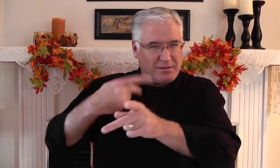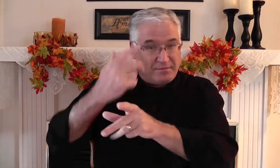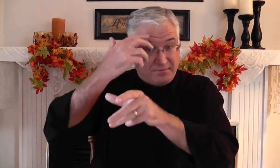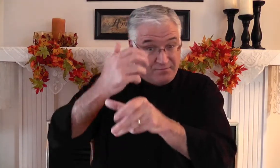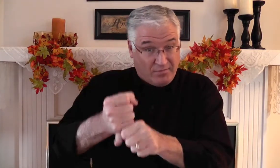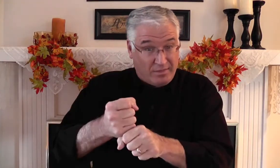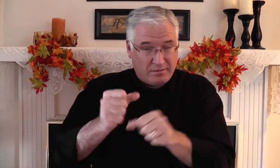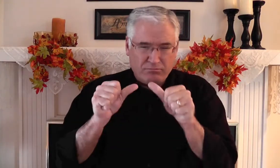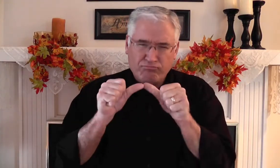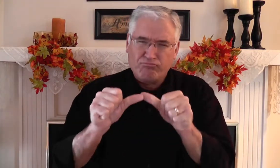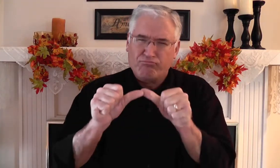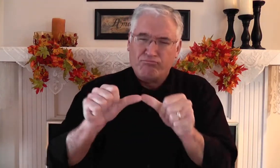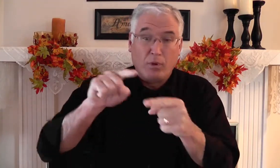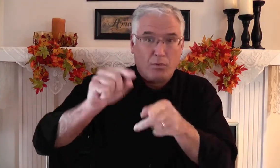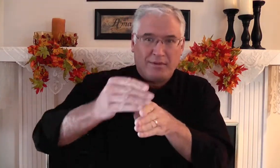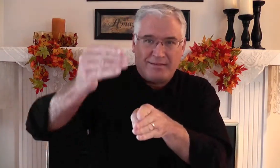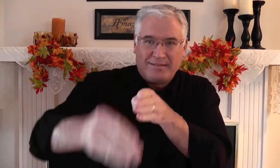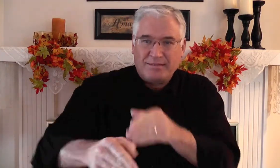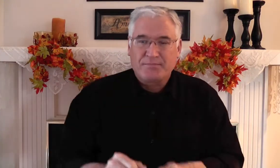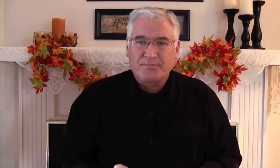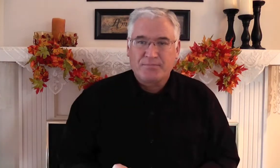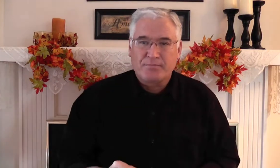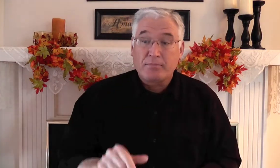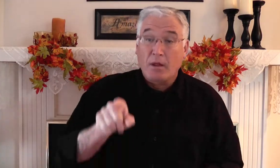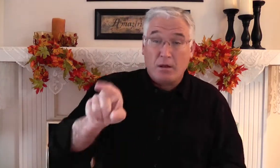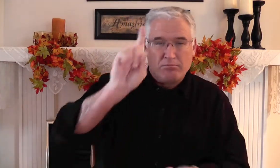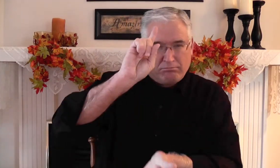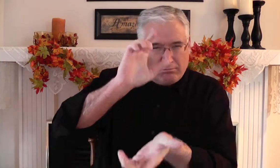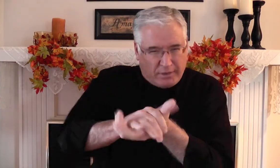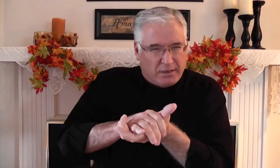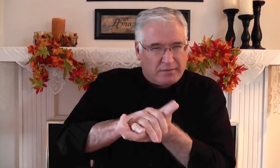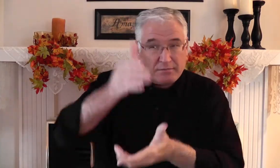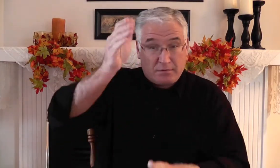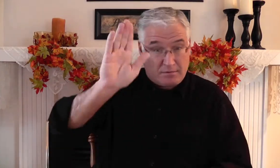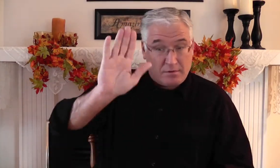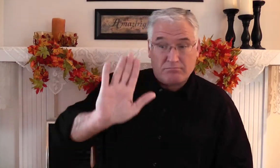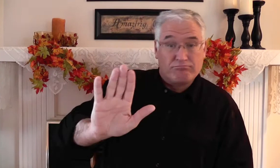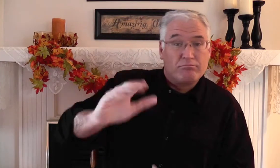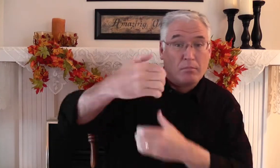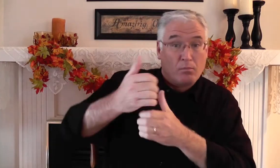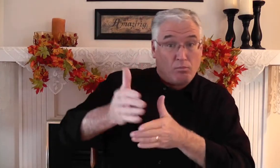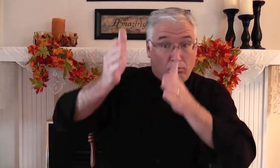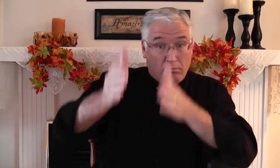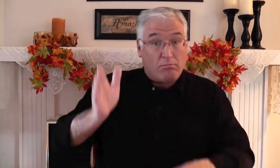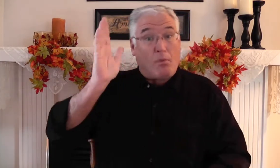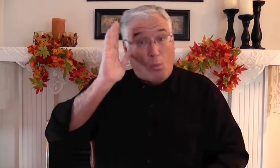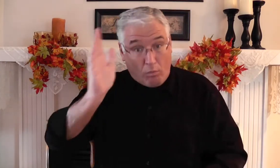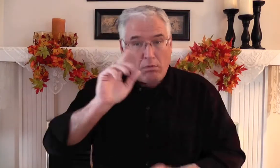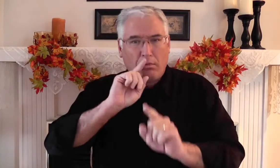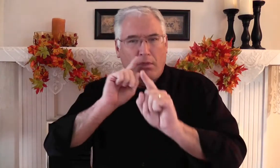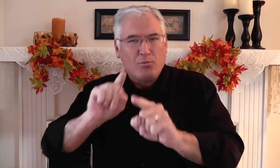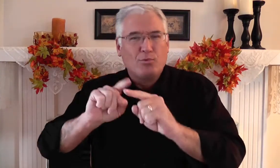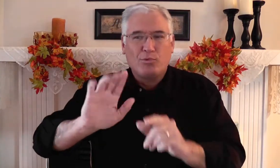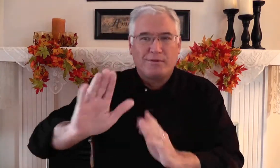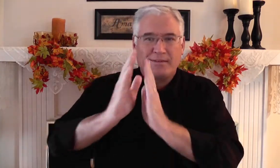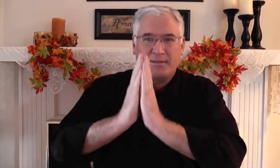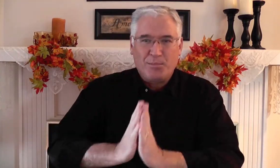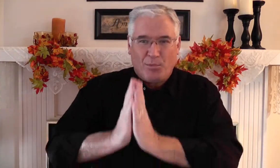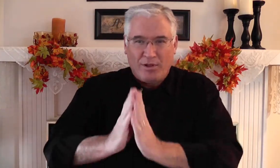Habakkuk, he had that kind of faith to persevere to the end. And he believed that God, his creator,